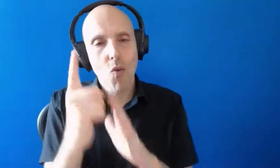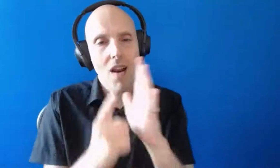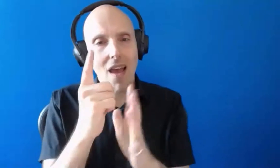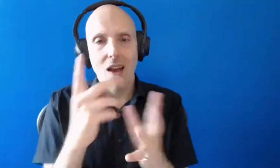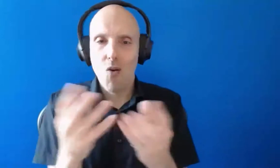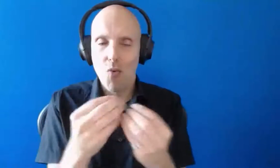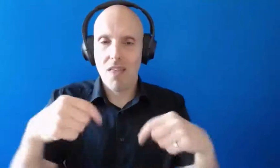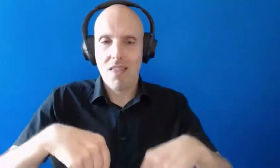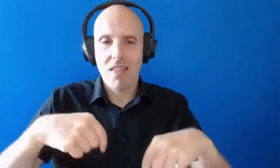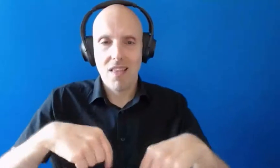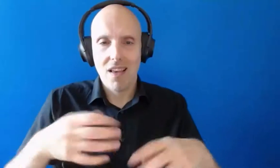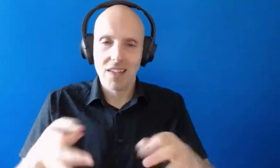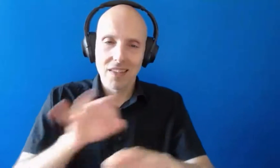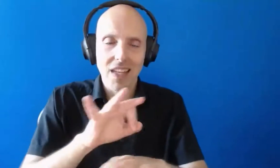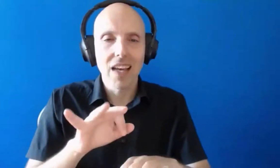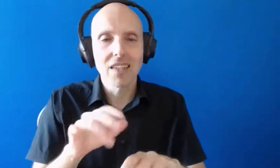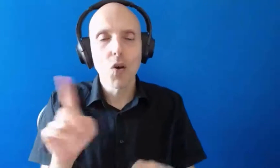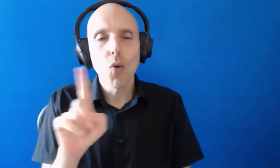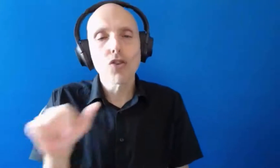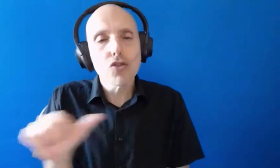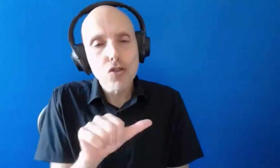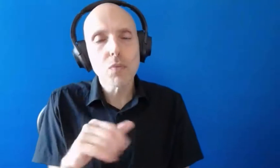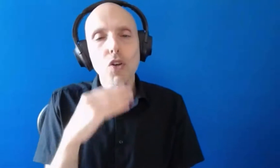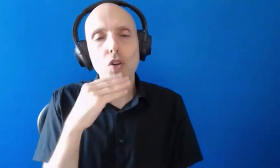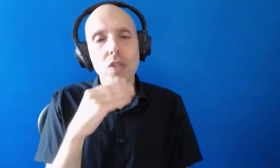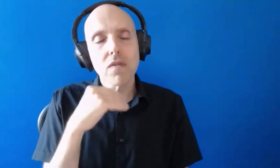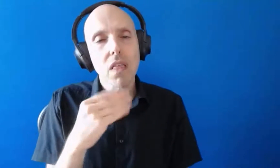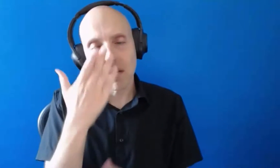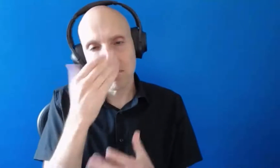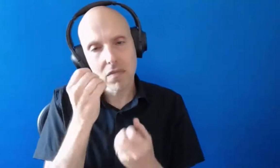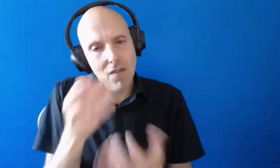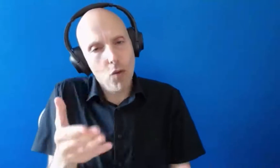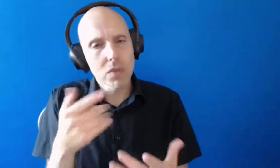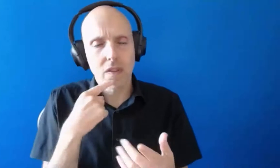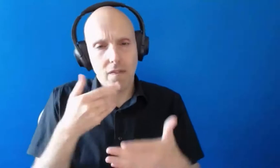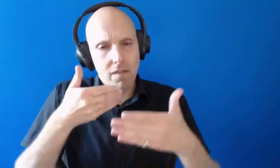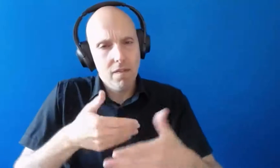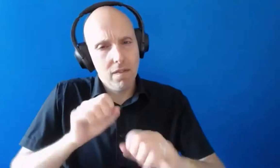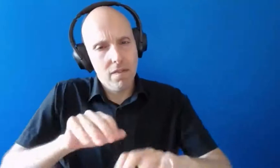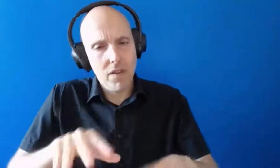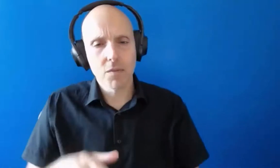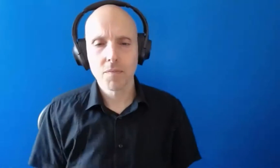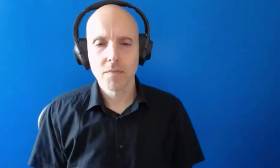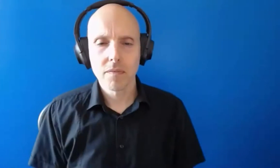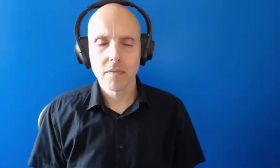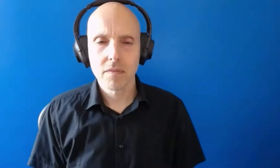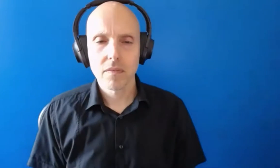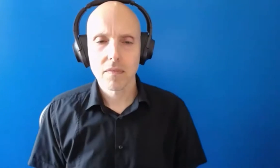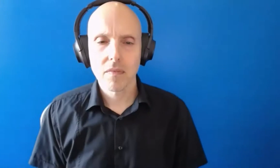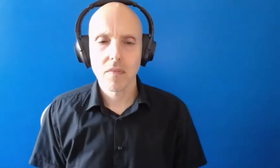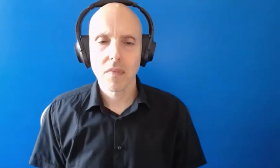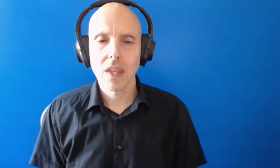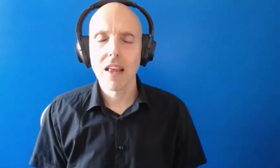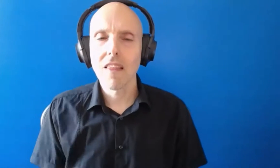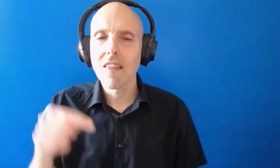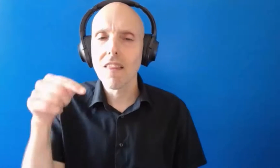instead of what should be a useful and informative session. This session will be recorded